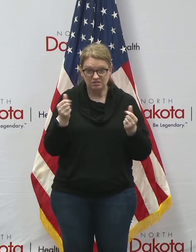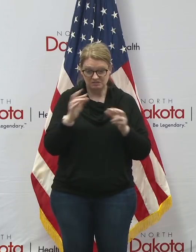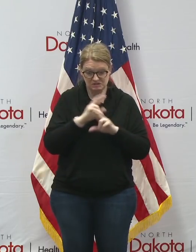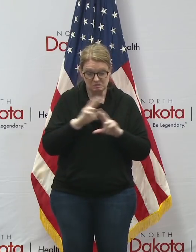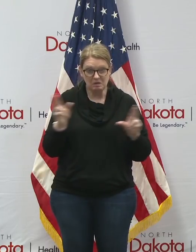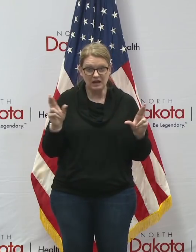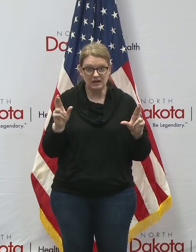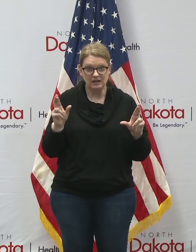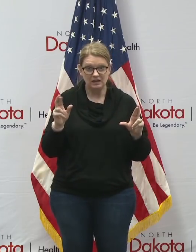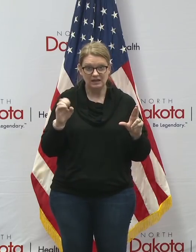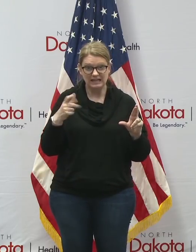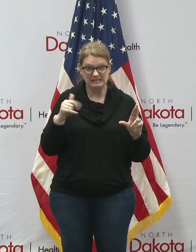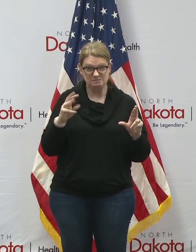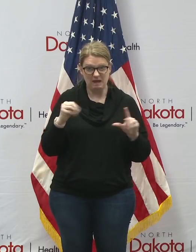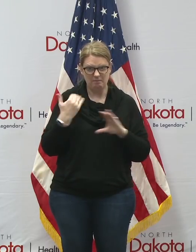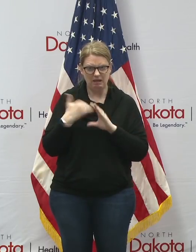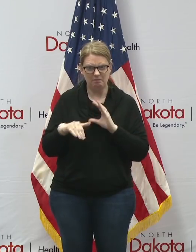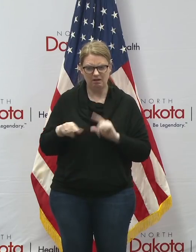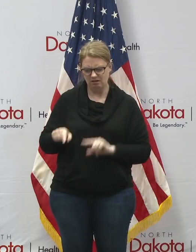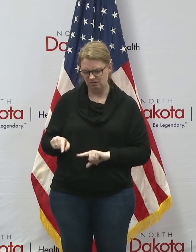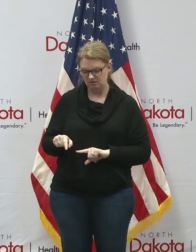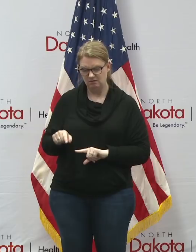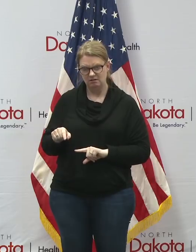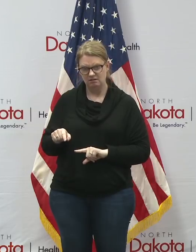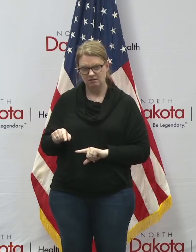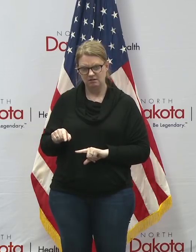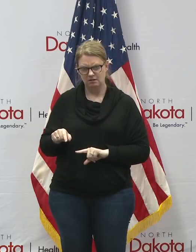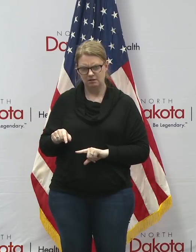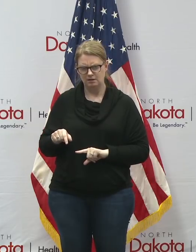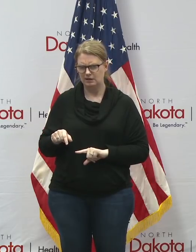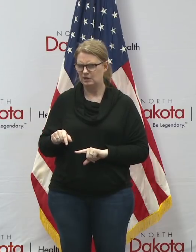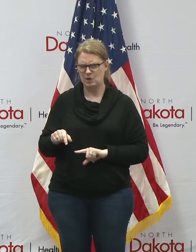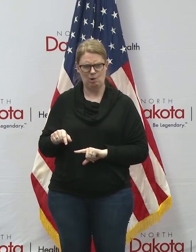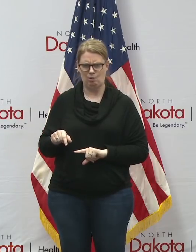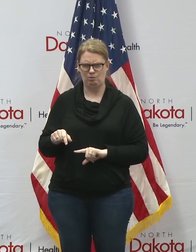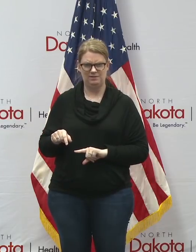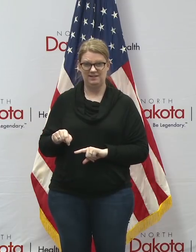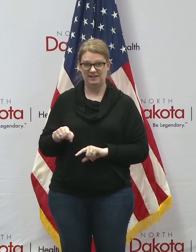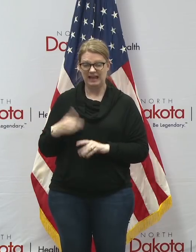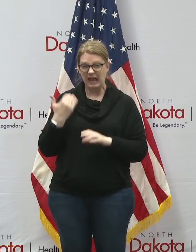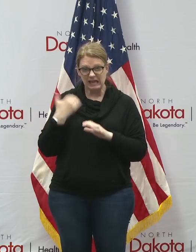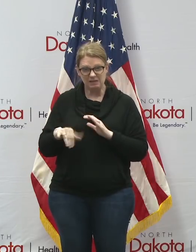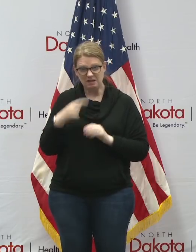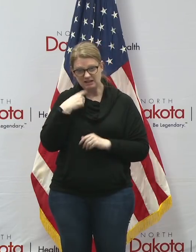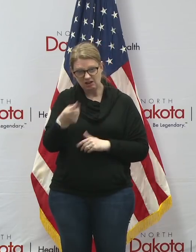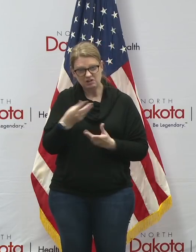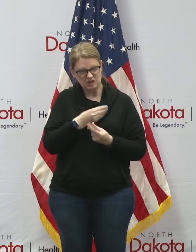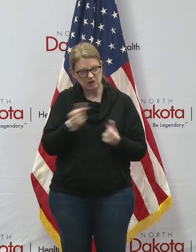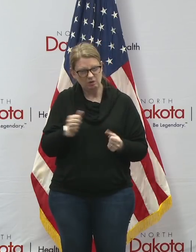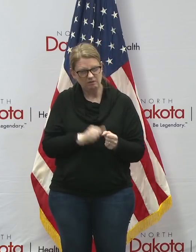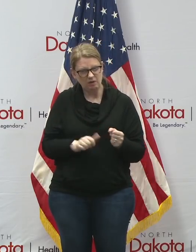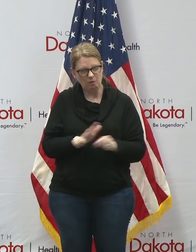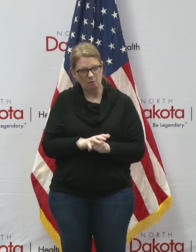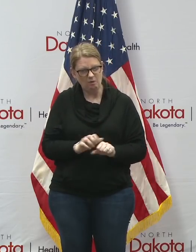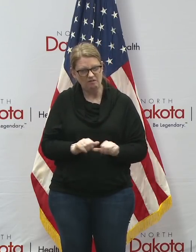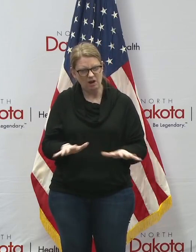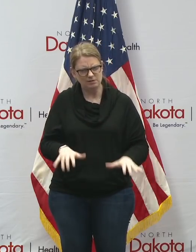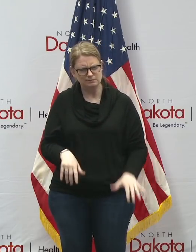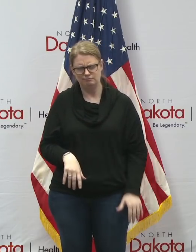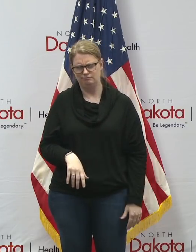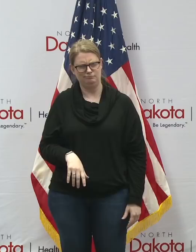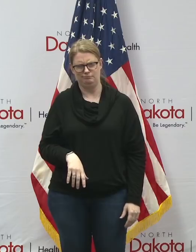in a piece of spam that you get you are going to find it from legitimate news sources you know there also are